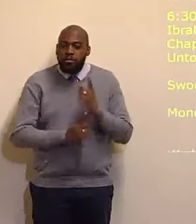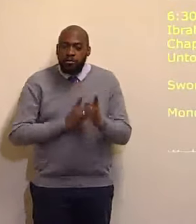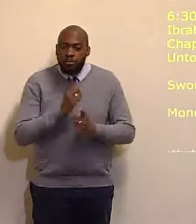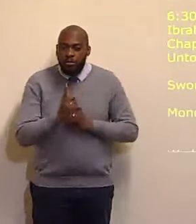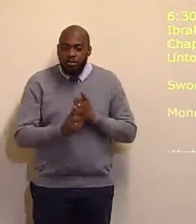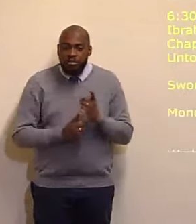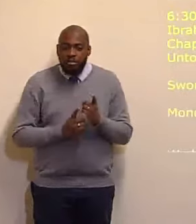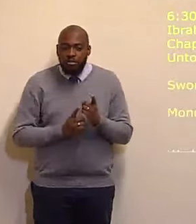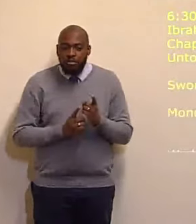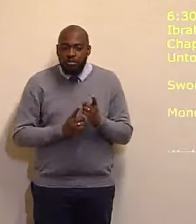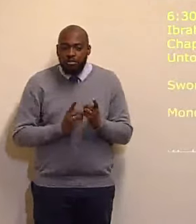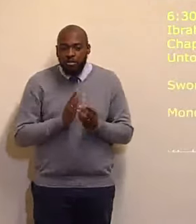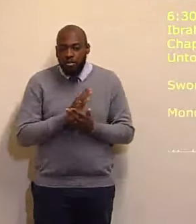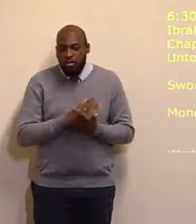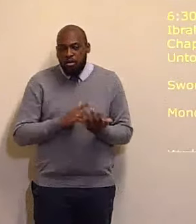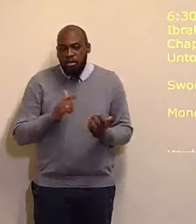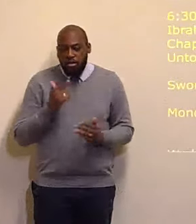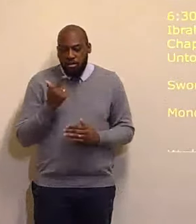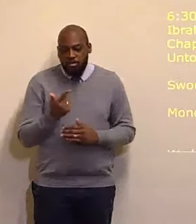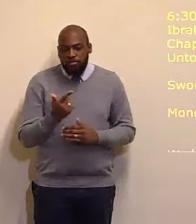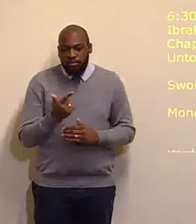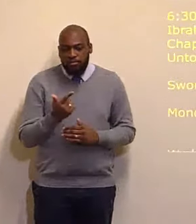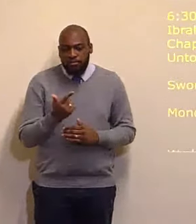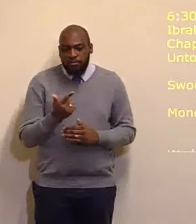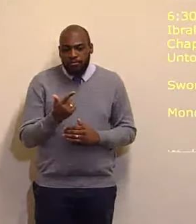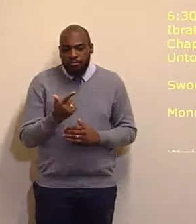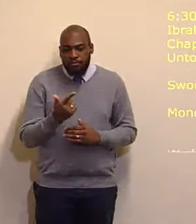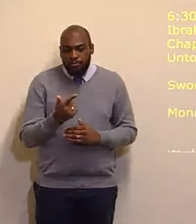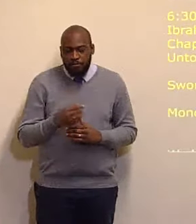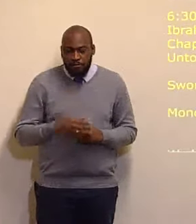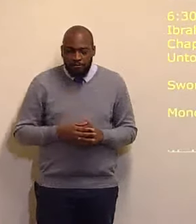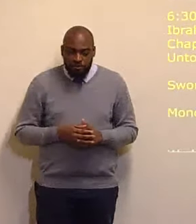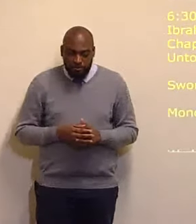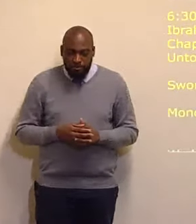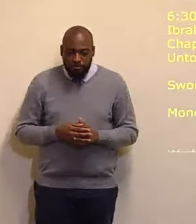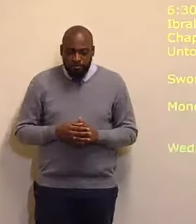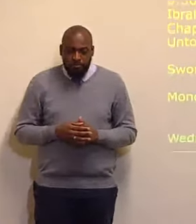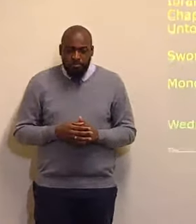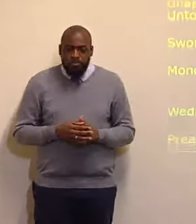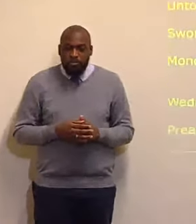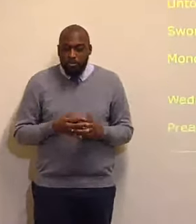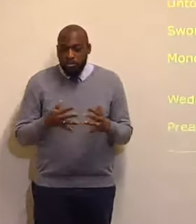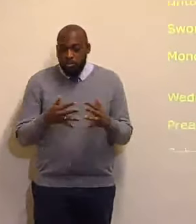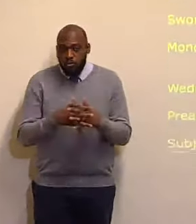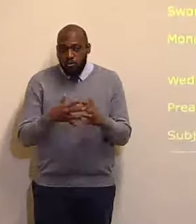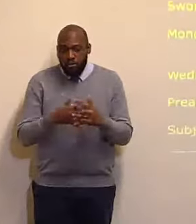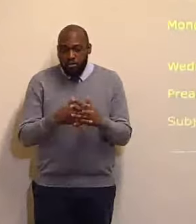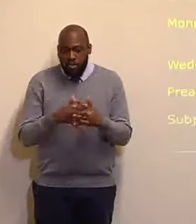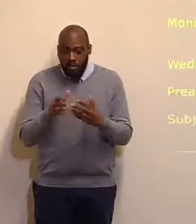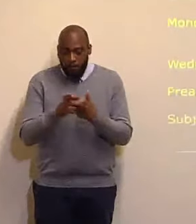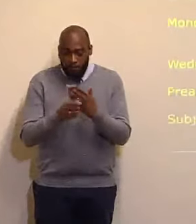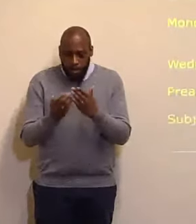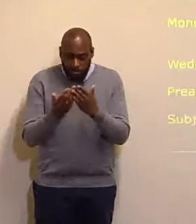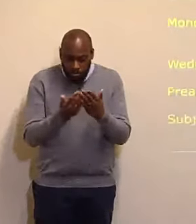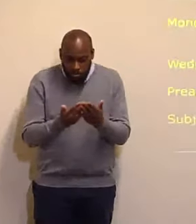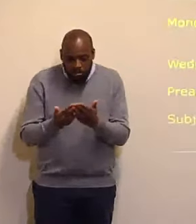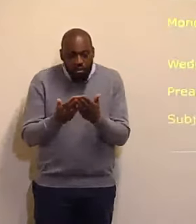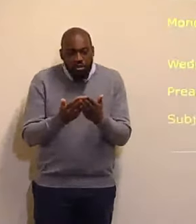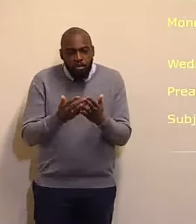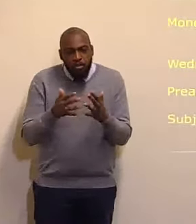Our prayer meetings Are Monday evening At half past seven Our Bible studies Are Wednesday evening When the preacher